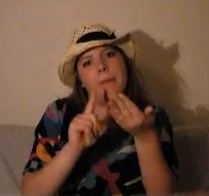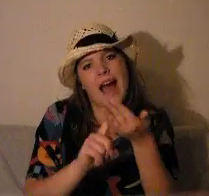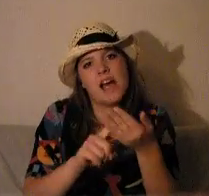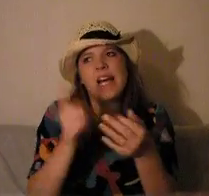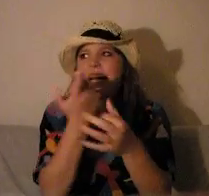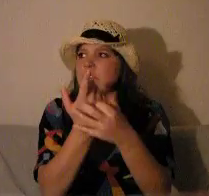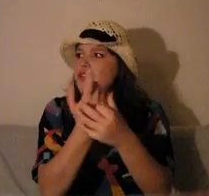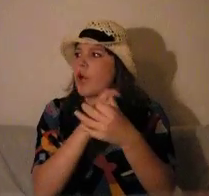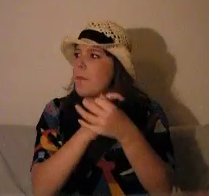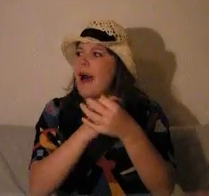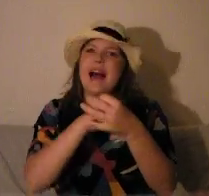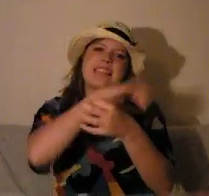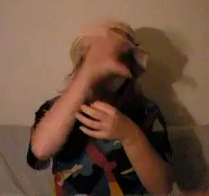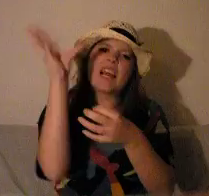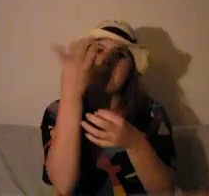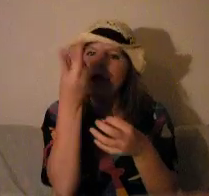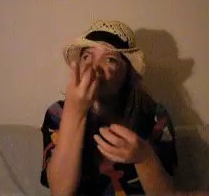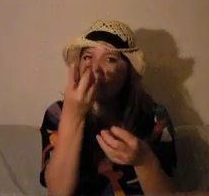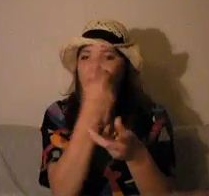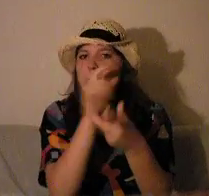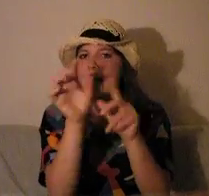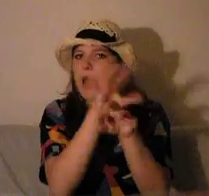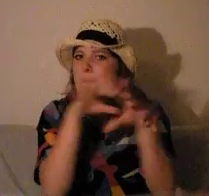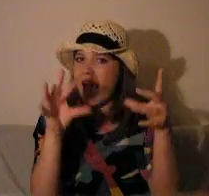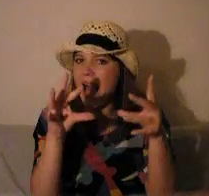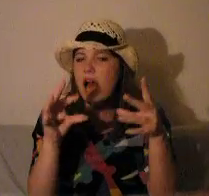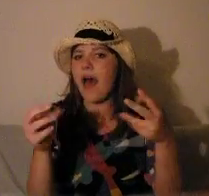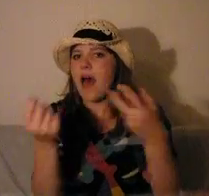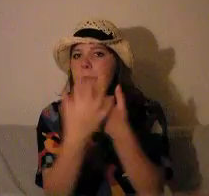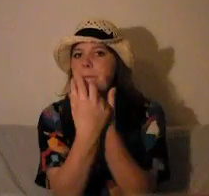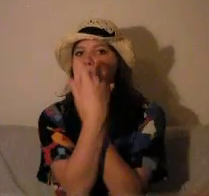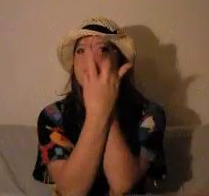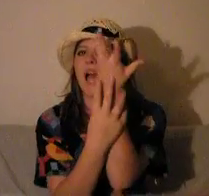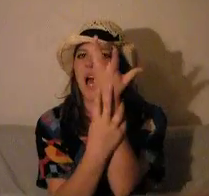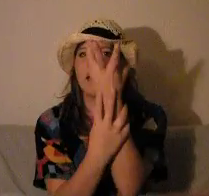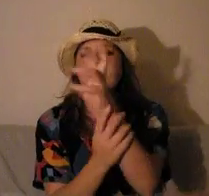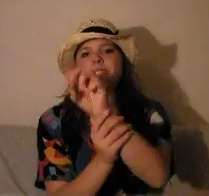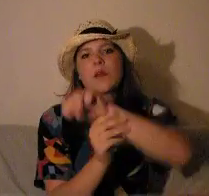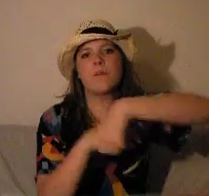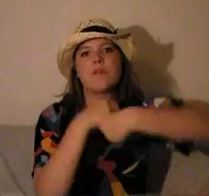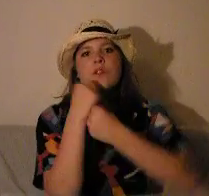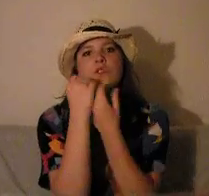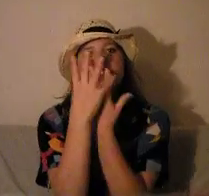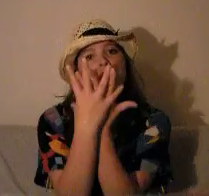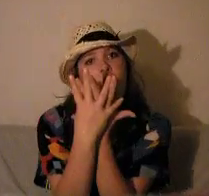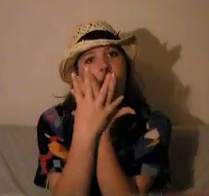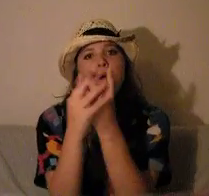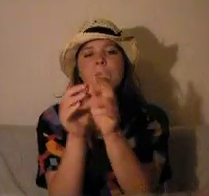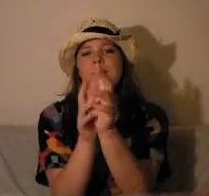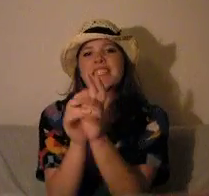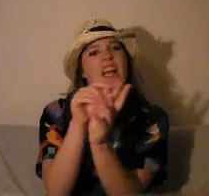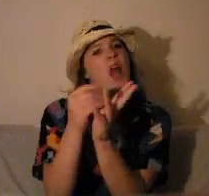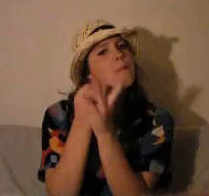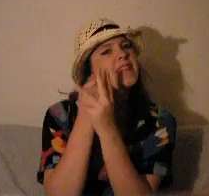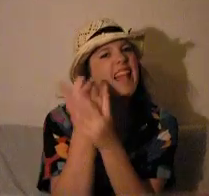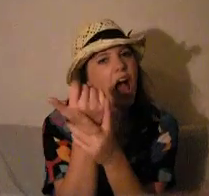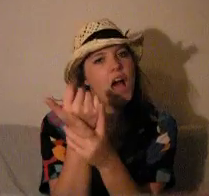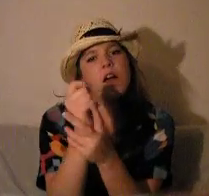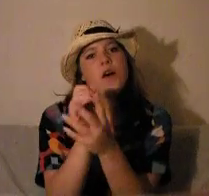and so I cannot talk, and that's why I really like another man, who can't talk either, because